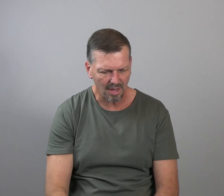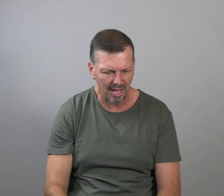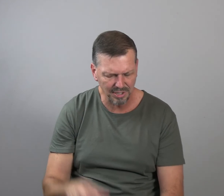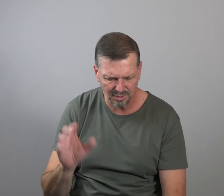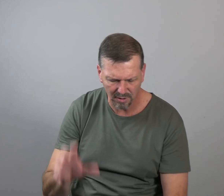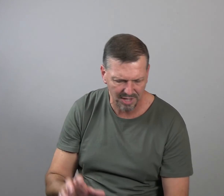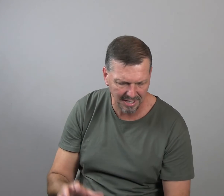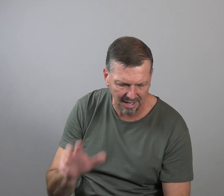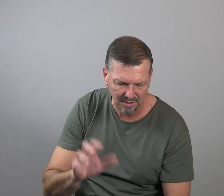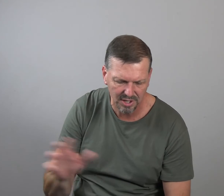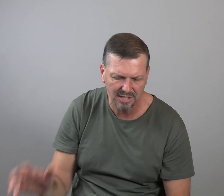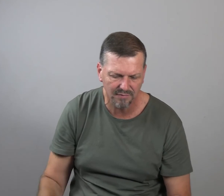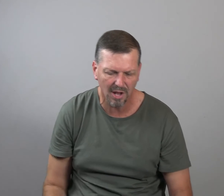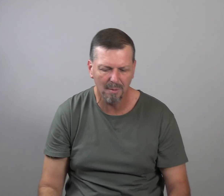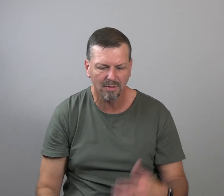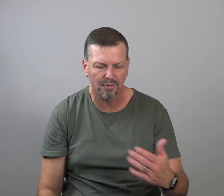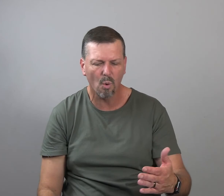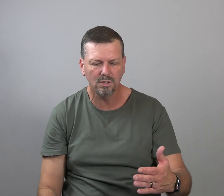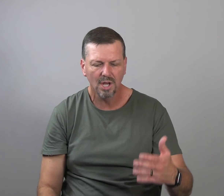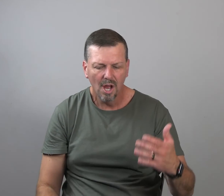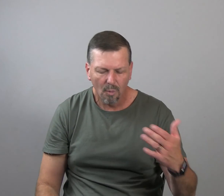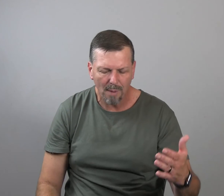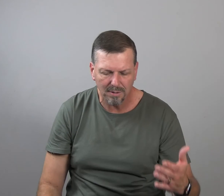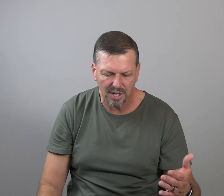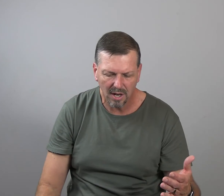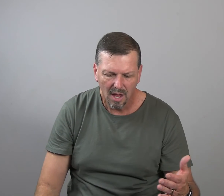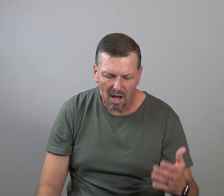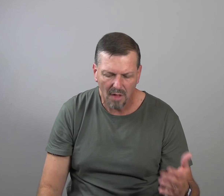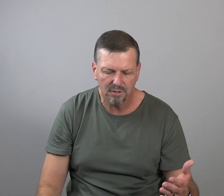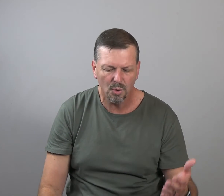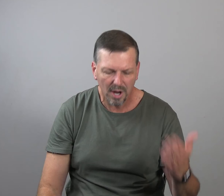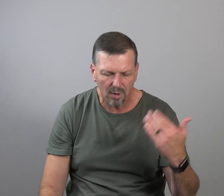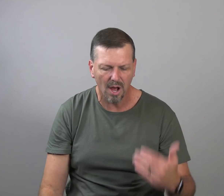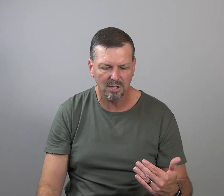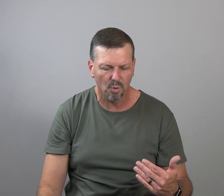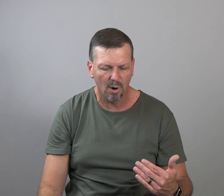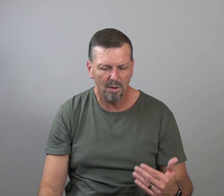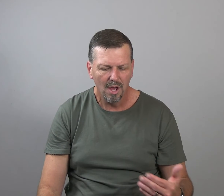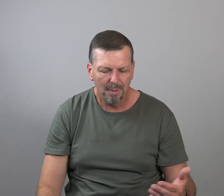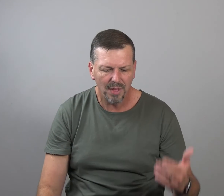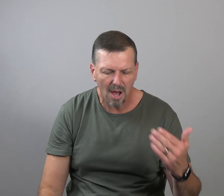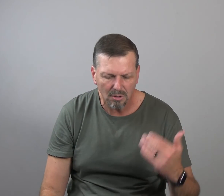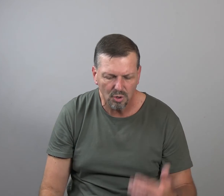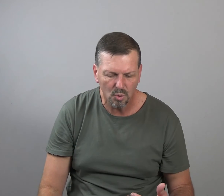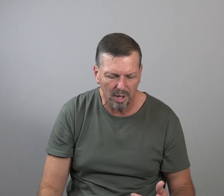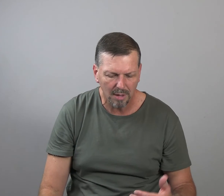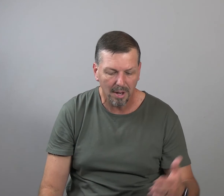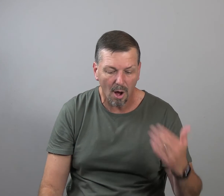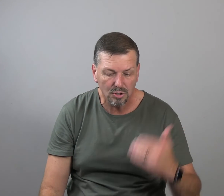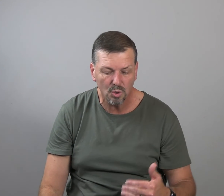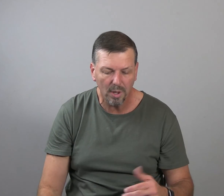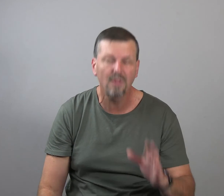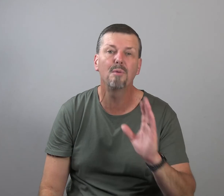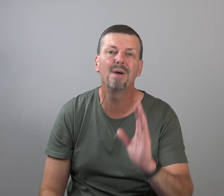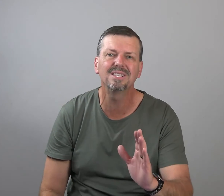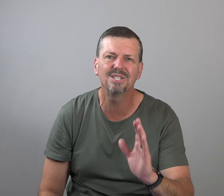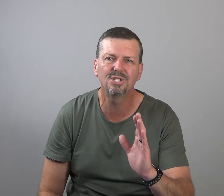He says, verse 18, the seeds that fell among the thorns represent others who hear God's word, but they all too quickly, but all too quickly, the message